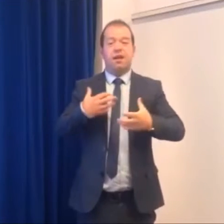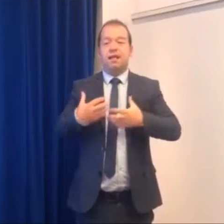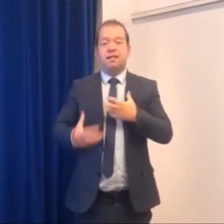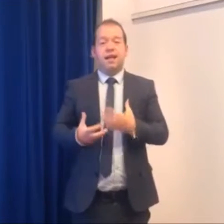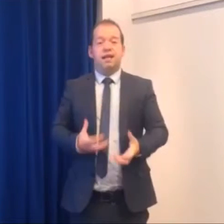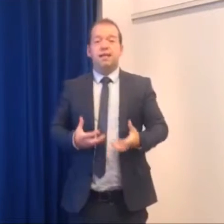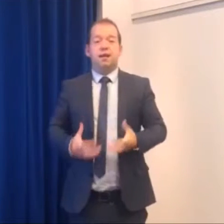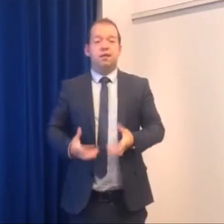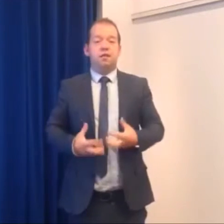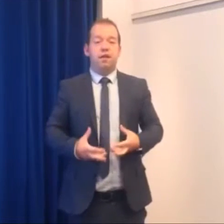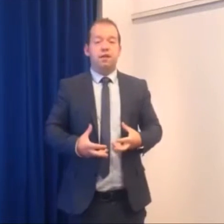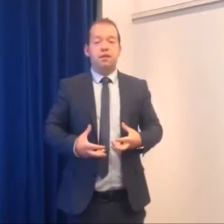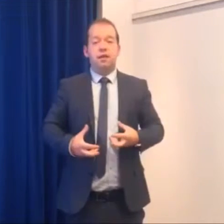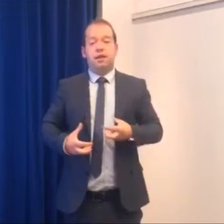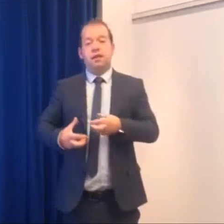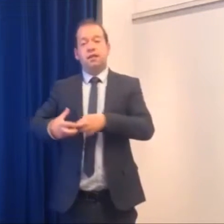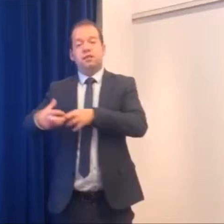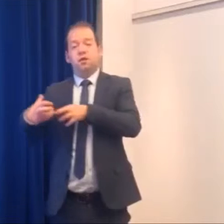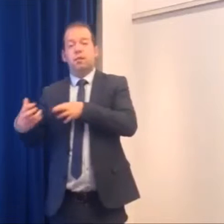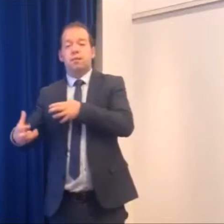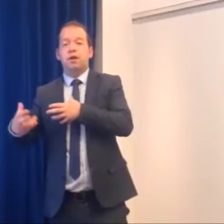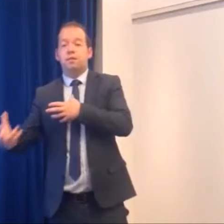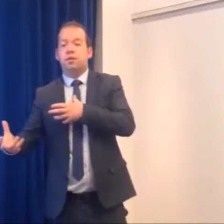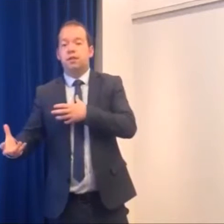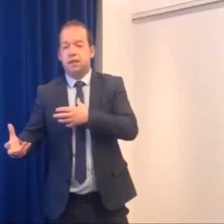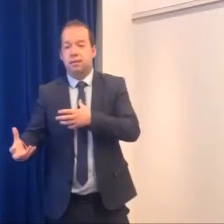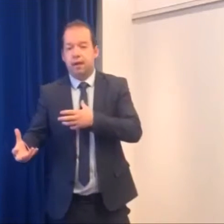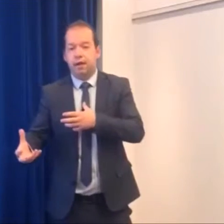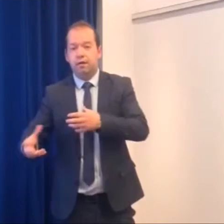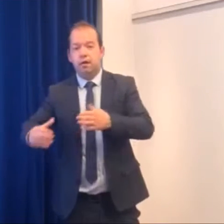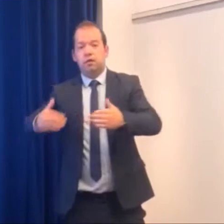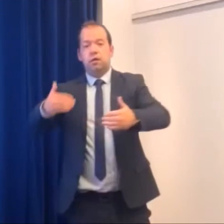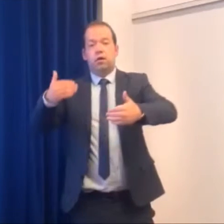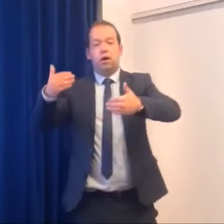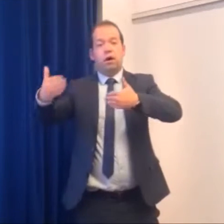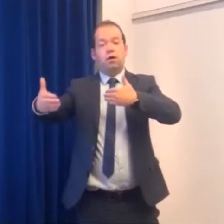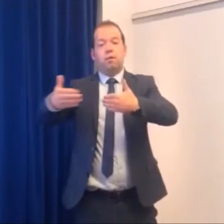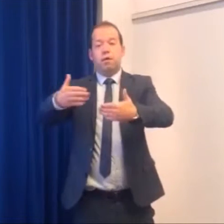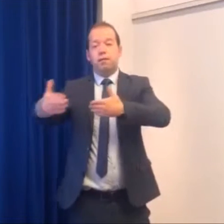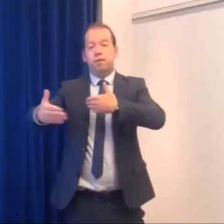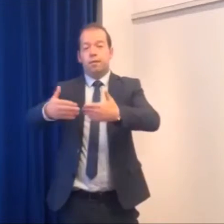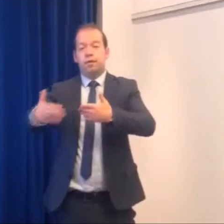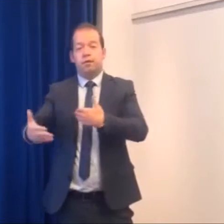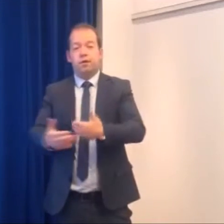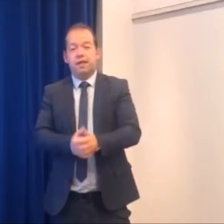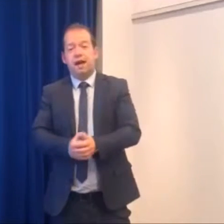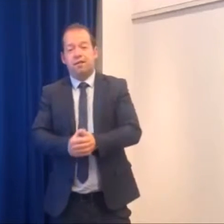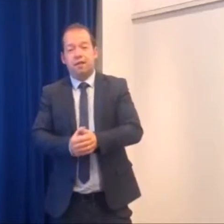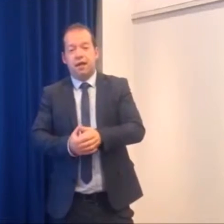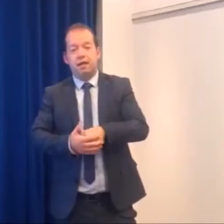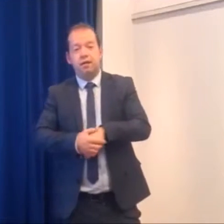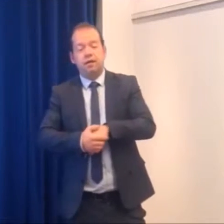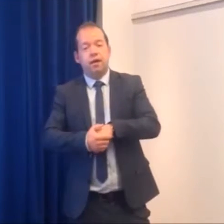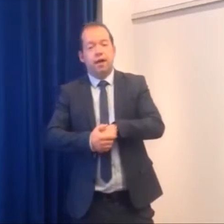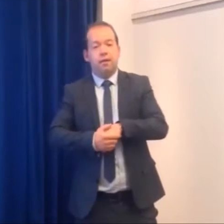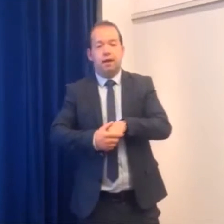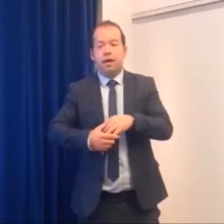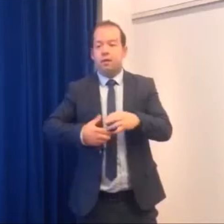again second day on the field it's going to be pretty much the same again so you know I'm going to be with him in of the first half of the day and again